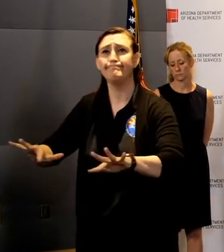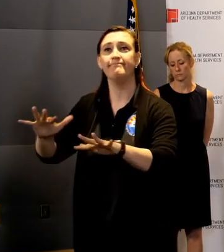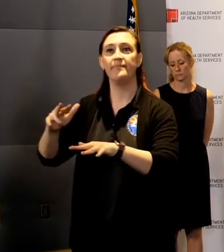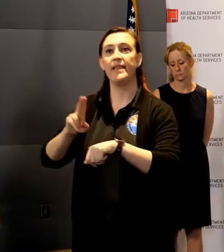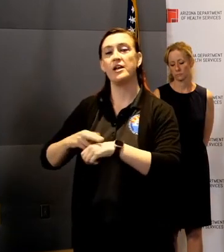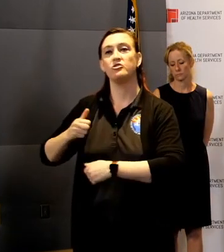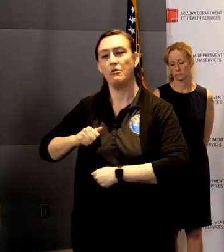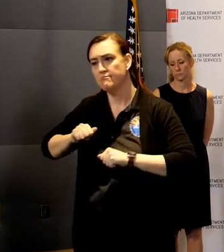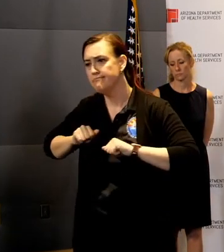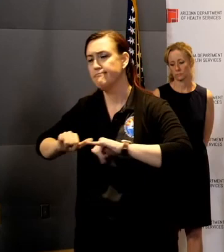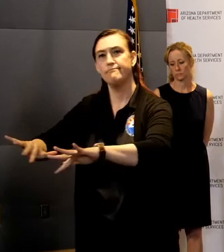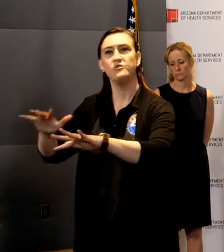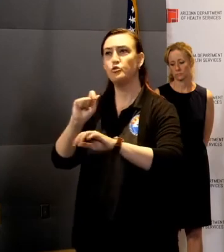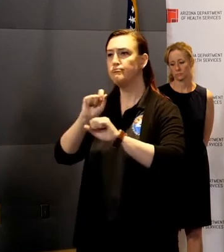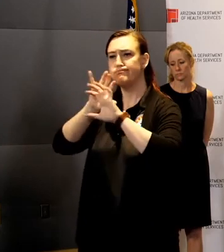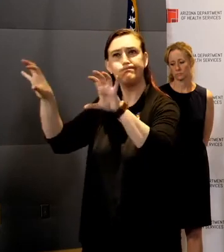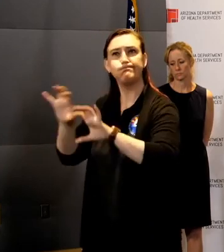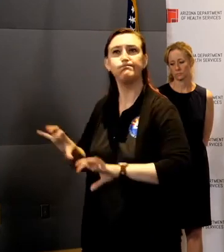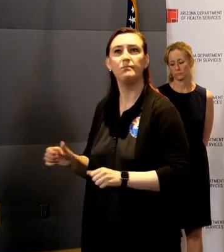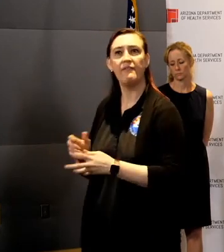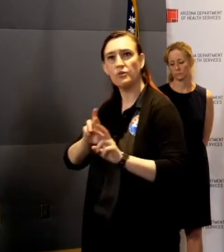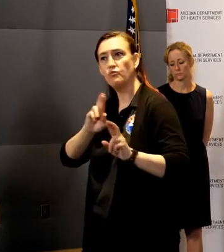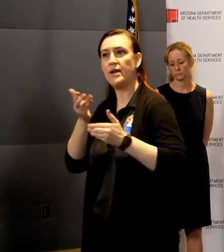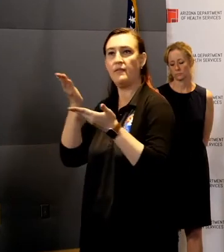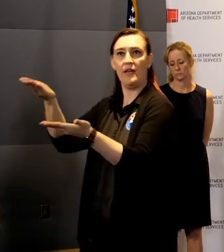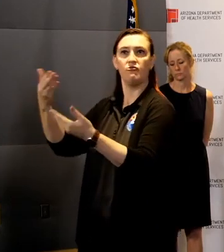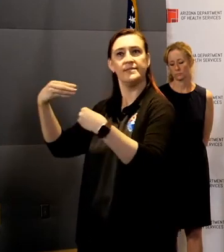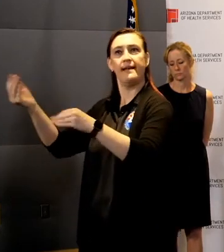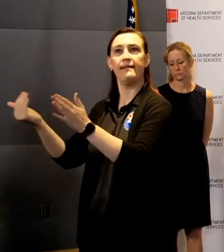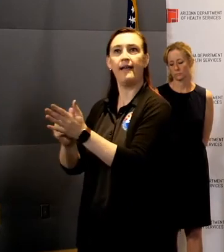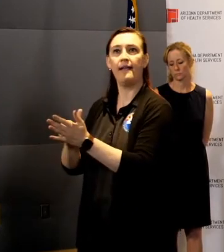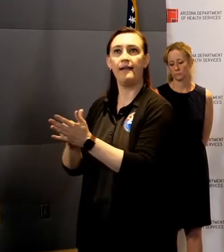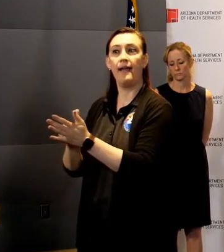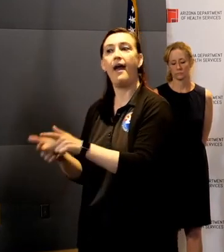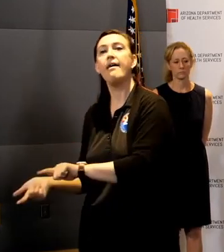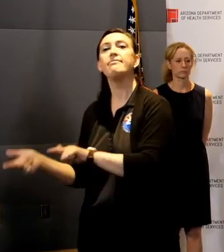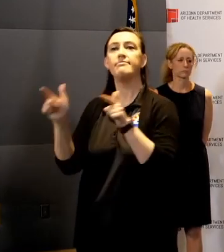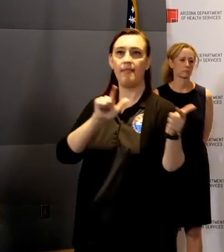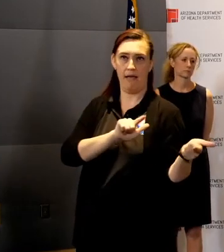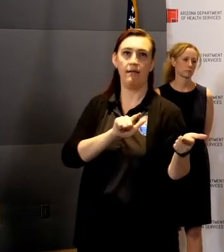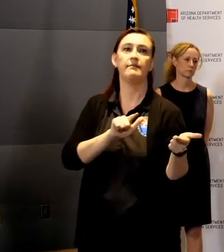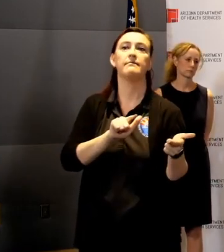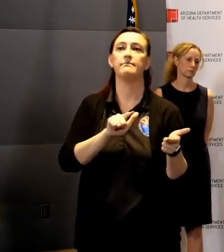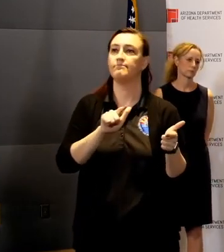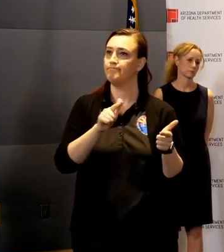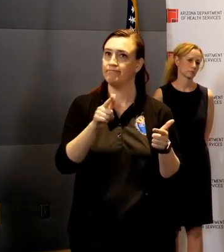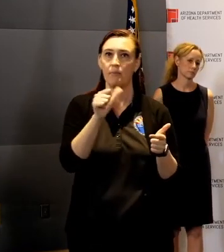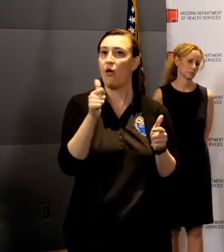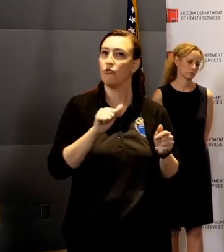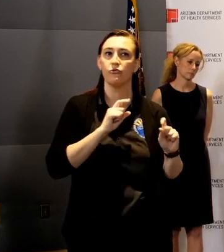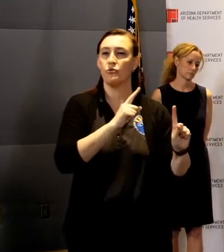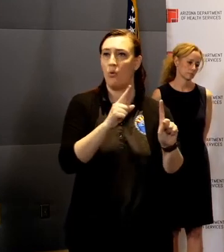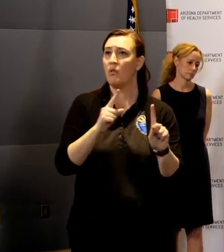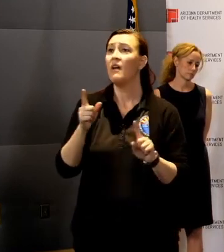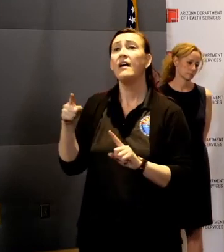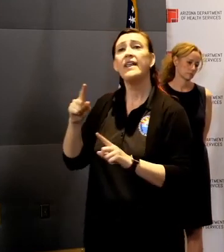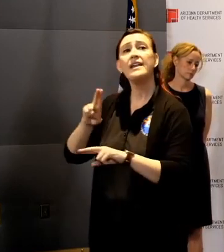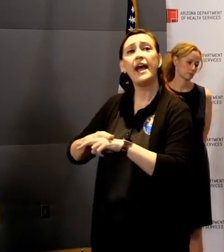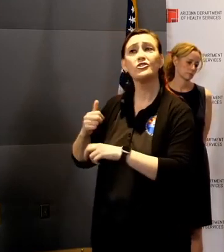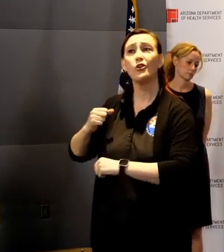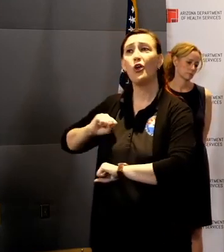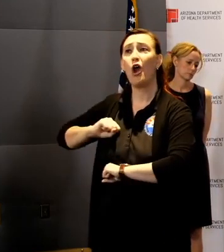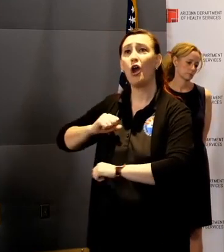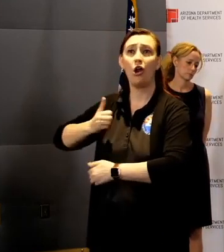shelves replenished. They're not going to be grocery store workers. They were going to close the gap